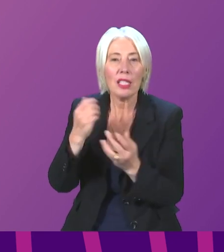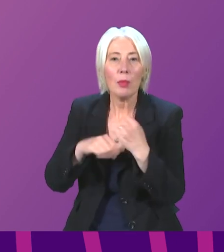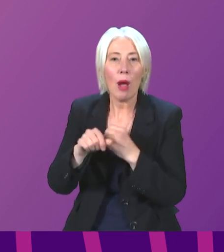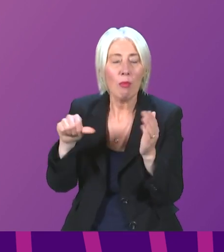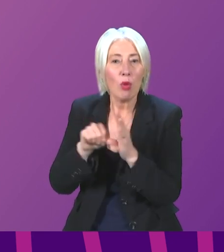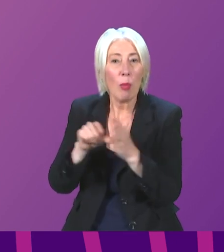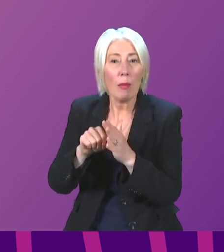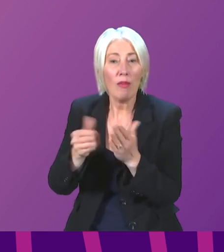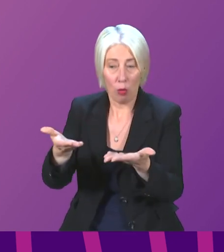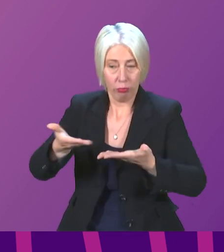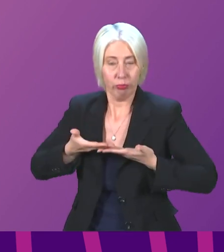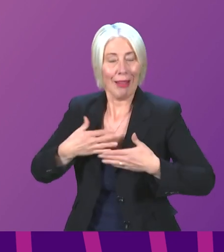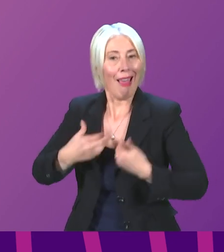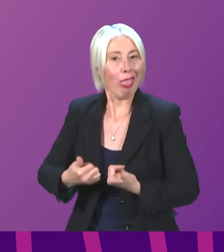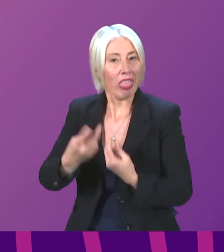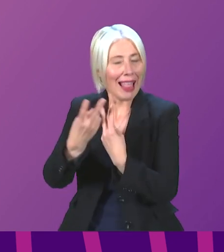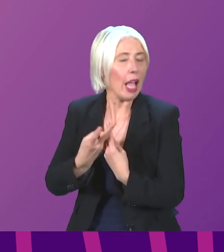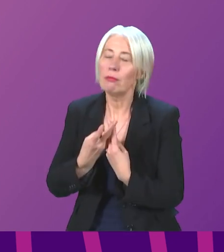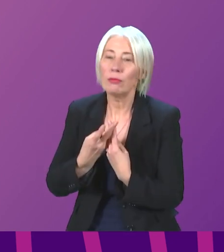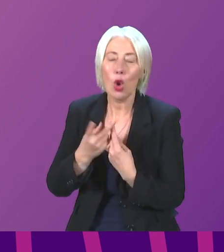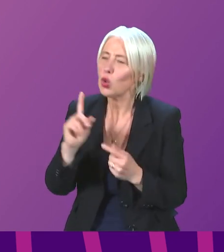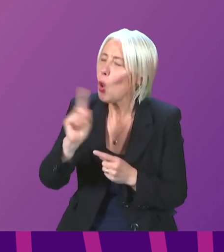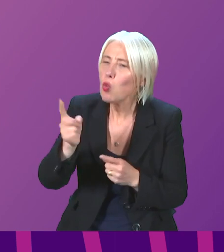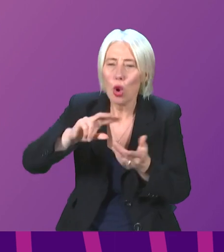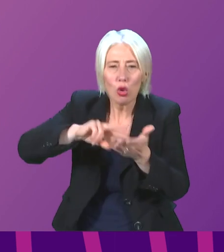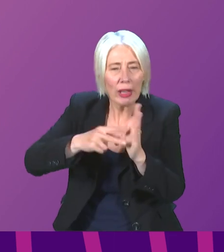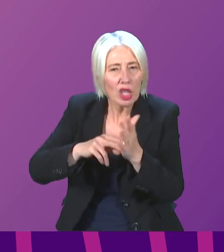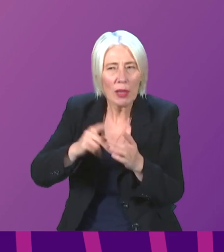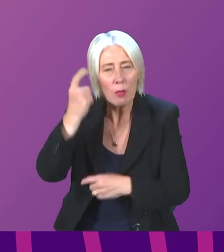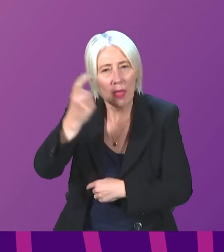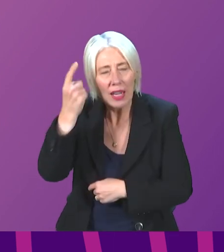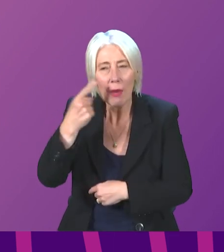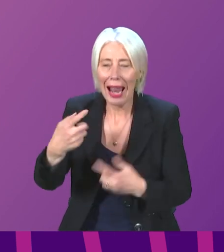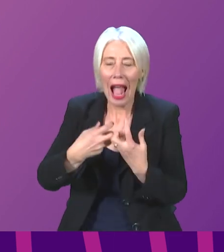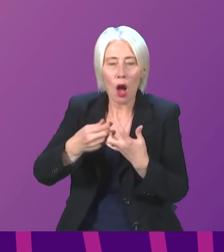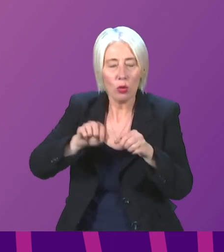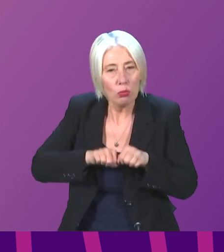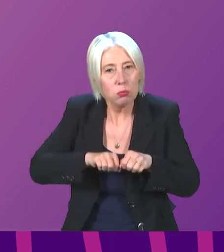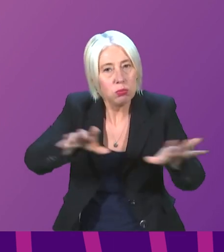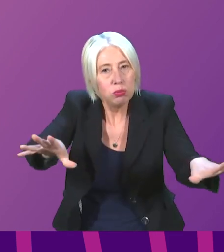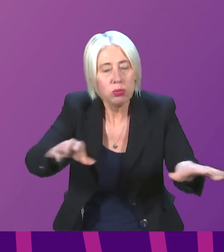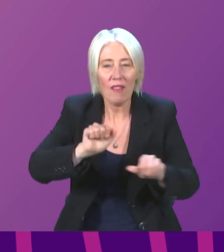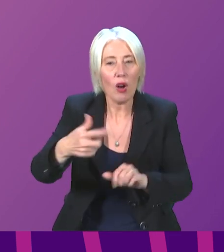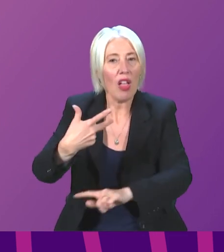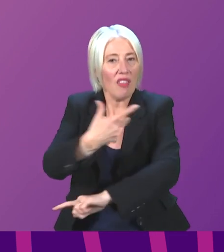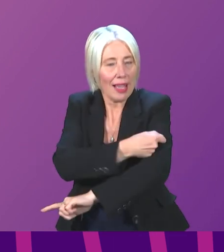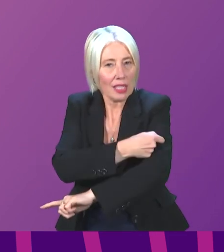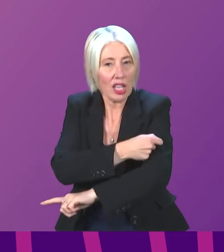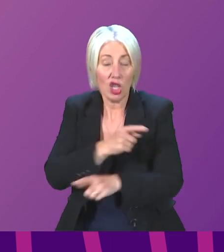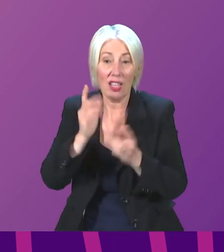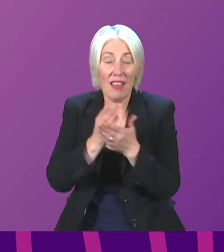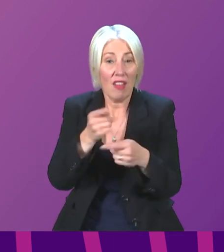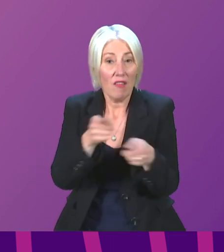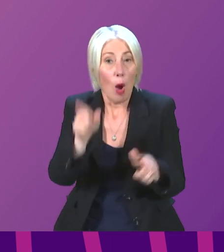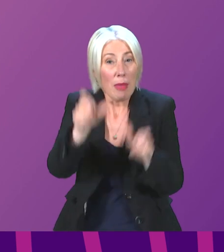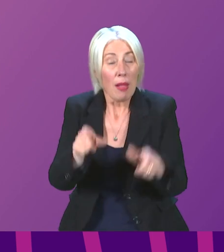receiving health care. With this in mind, what arrangements have been considered in the rollout of the next round of vaccinations, especially for those